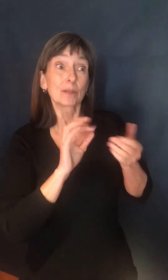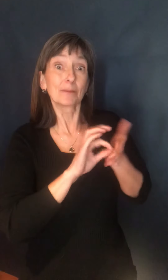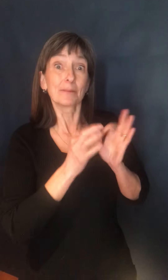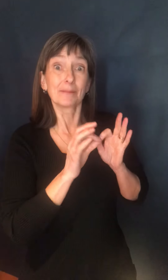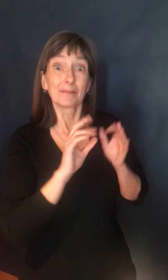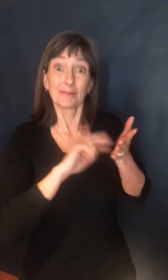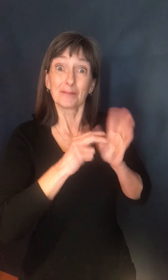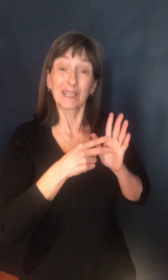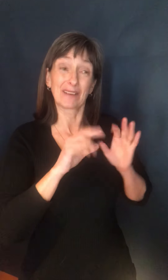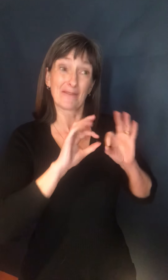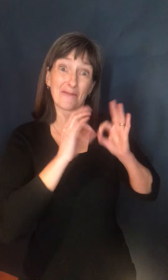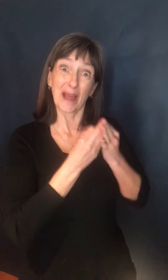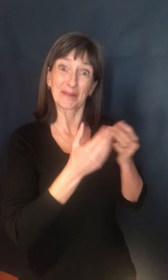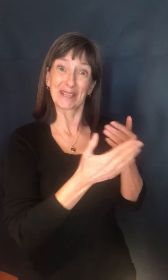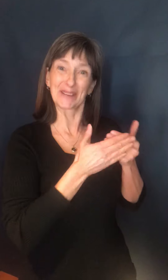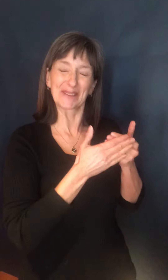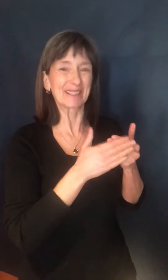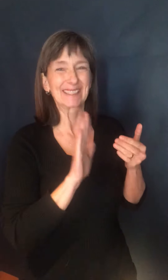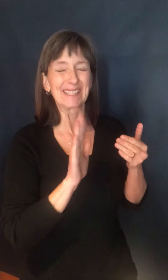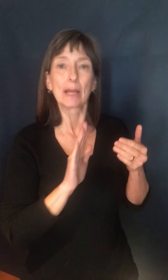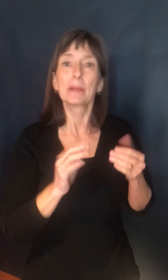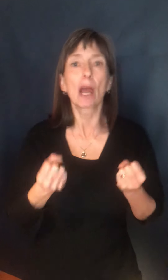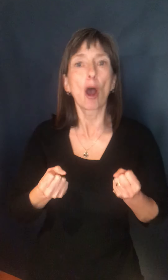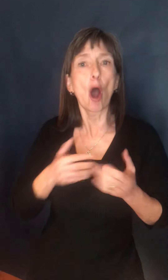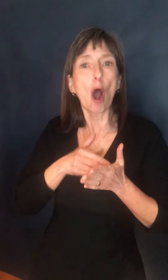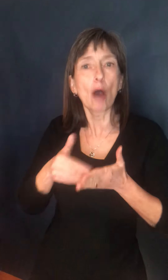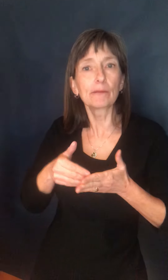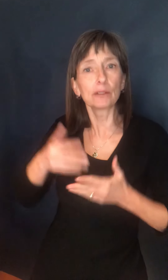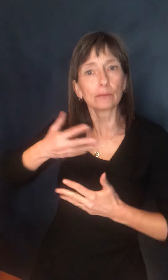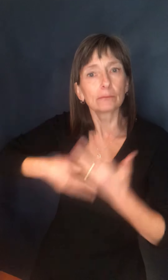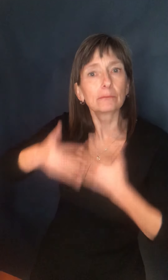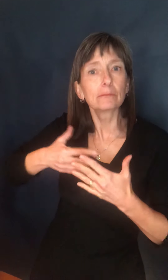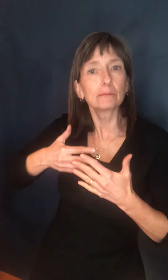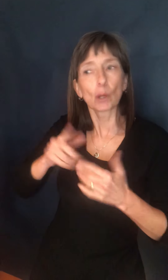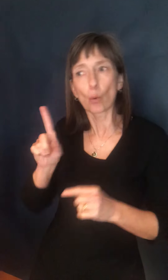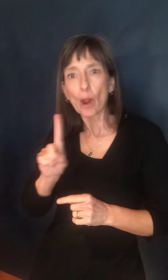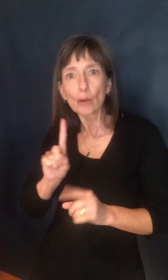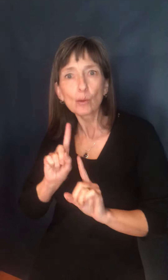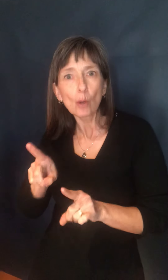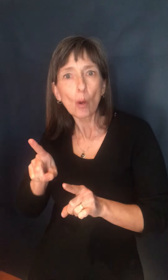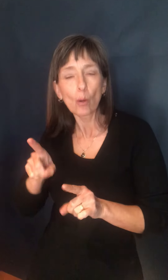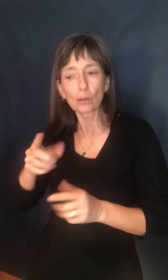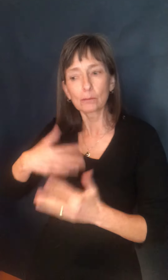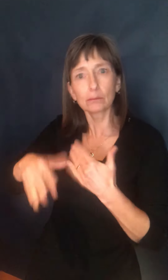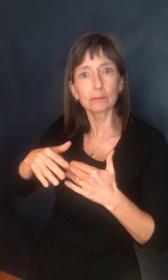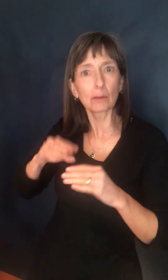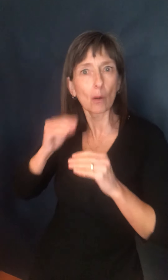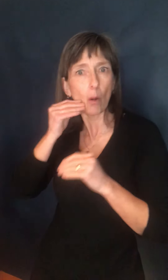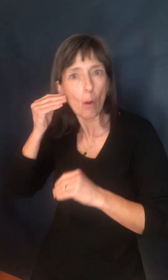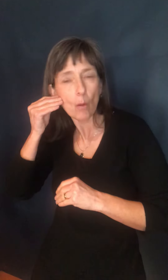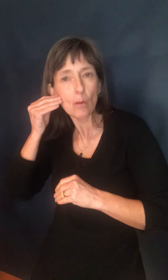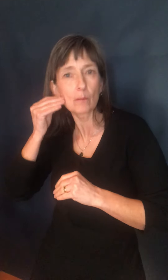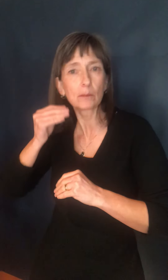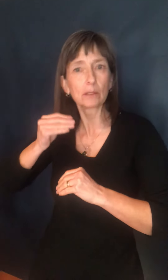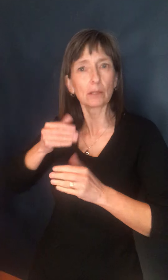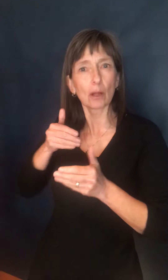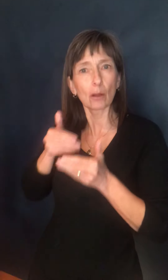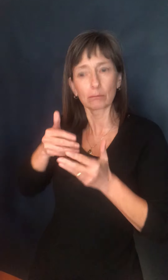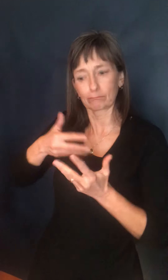but by how often you interact with them, the setting you interact with them in, and how close in proximity you interact